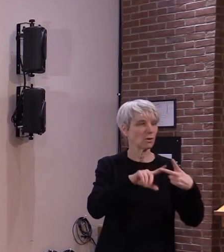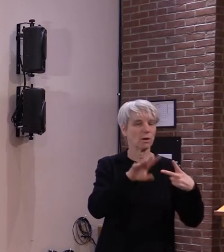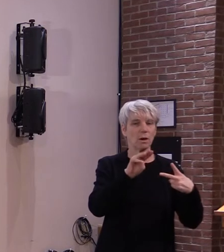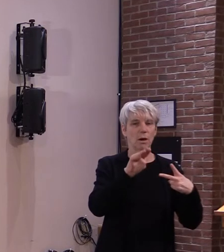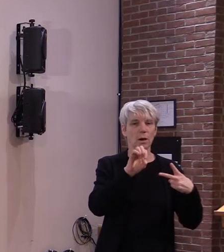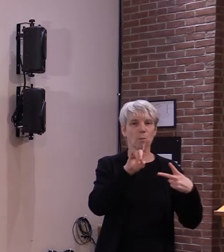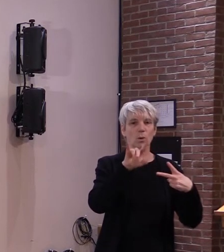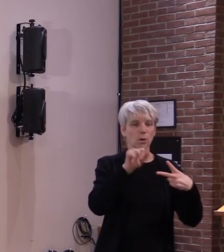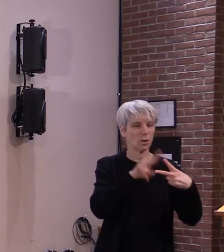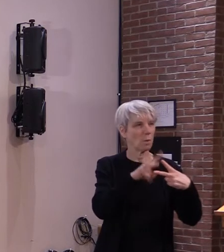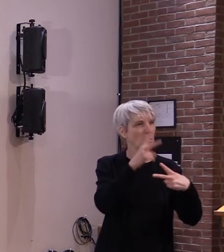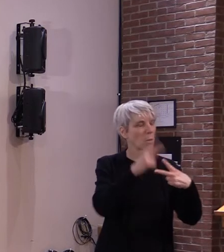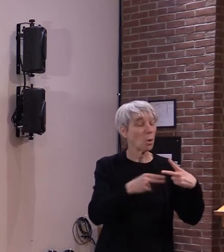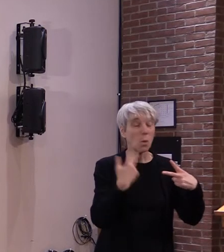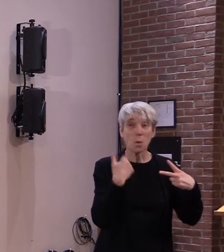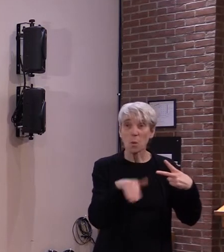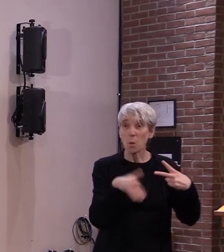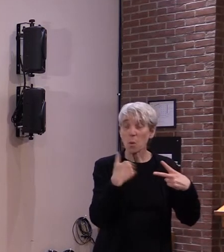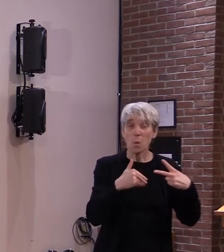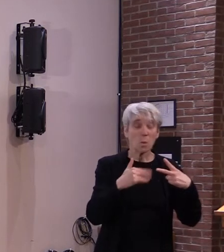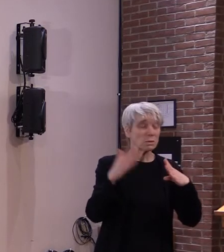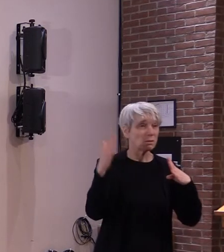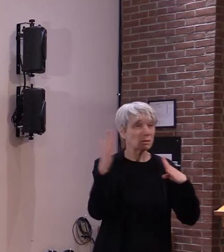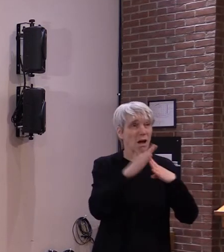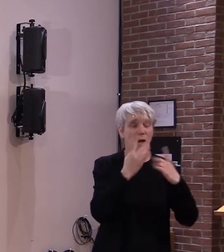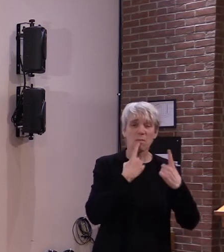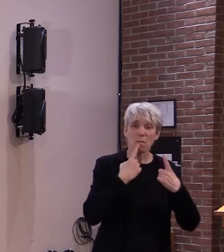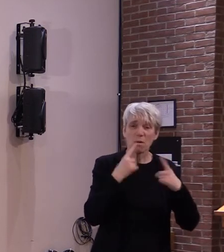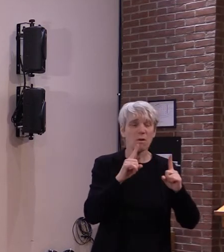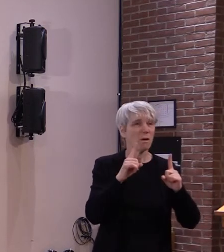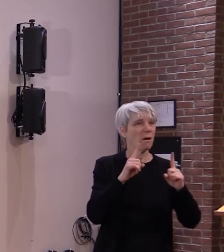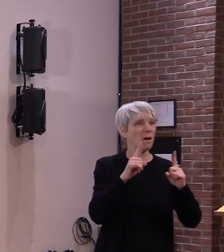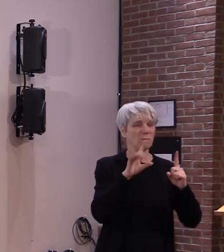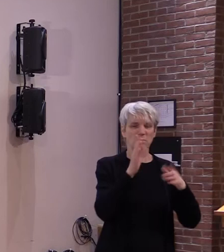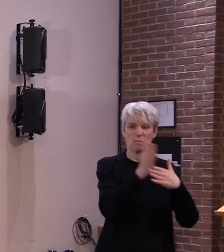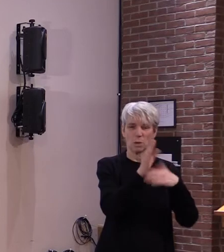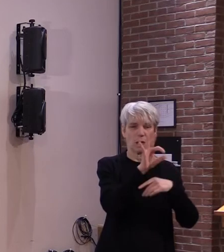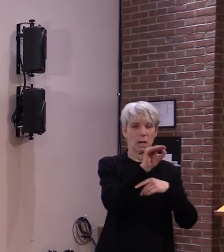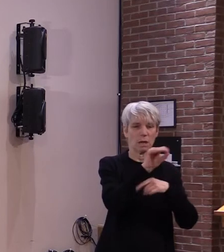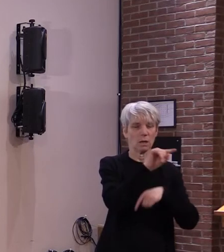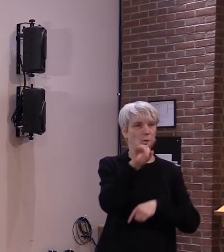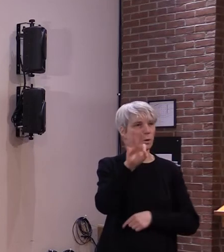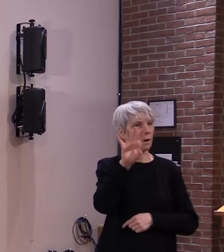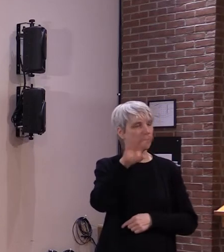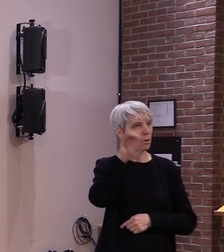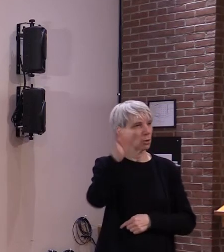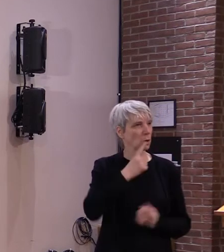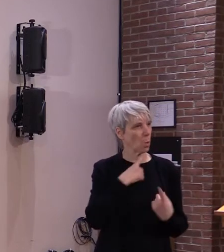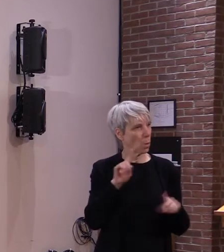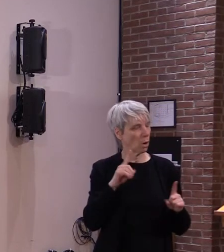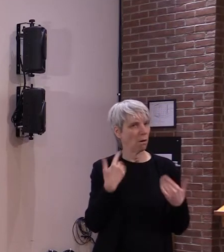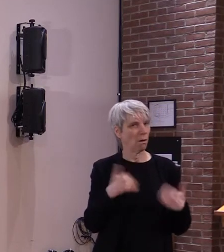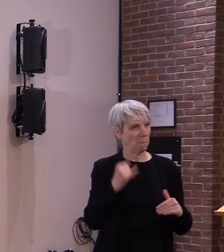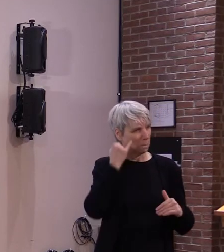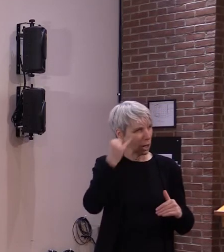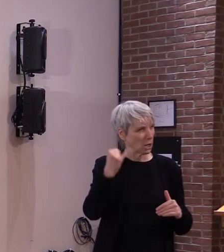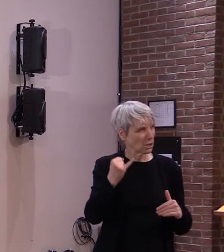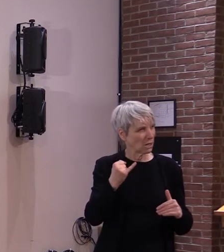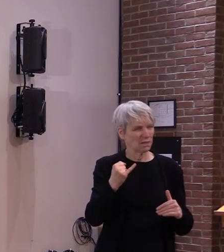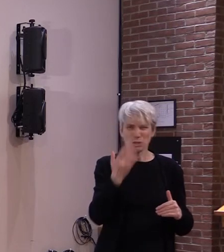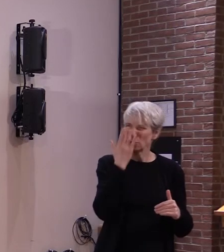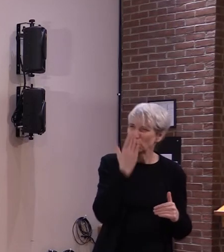i mean that's almost unheard of in terms of a vaccine but what we have in the meantime